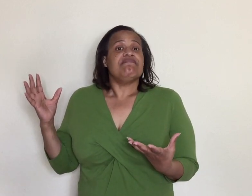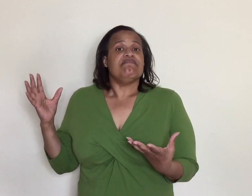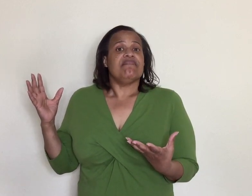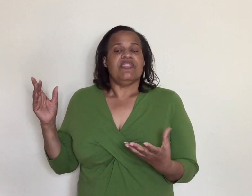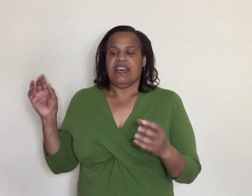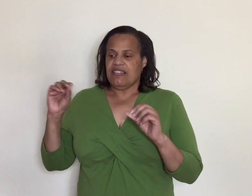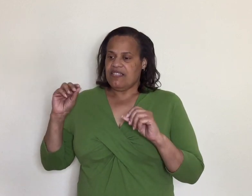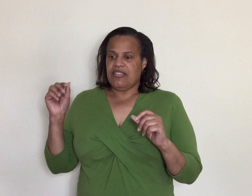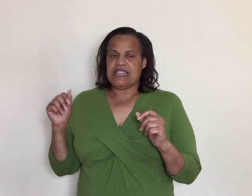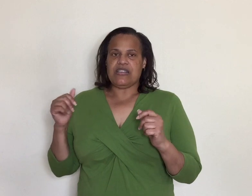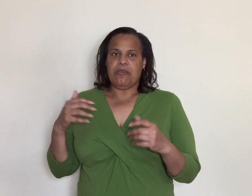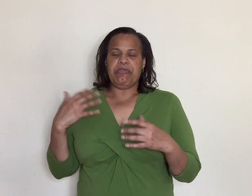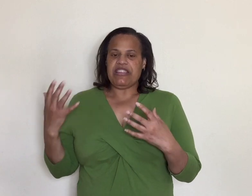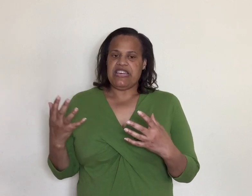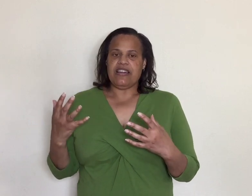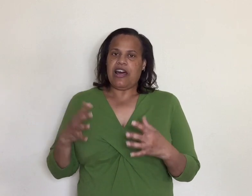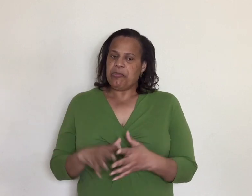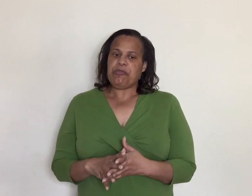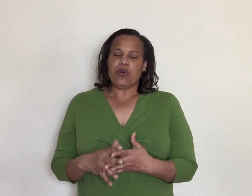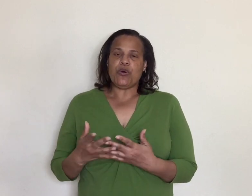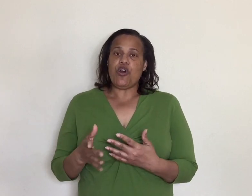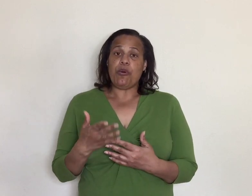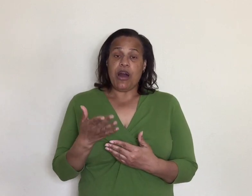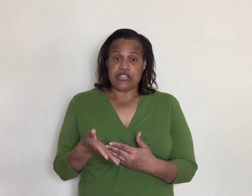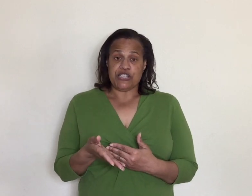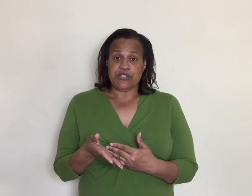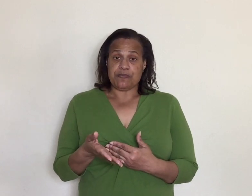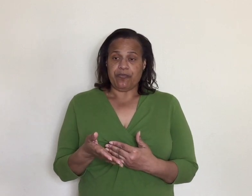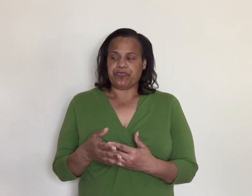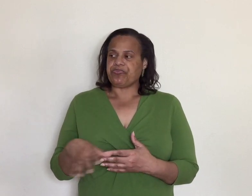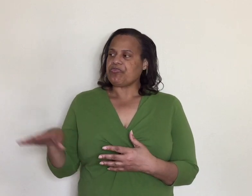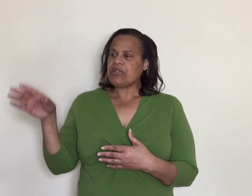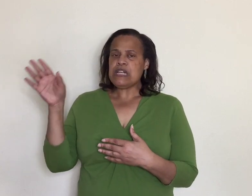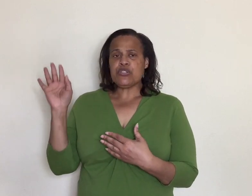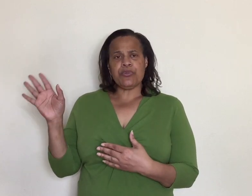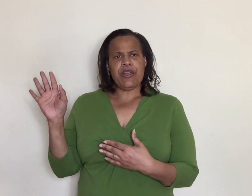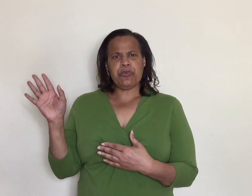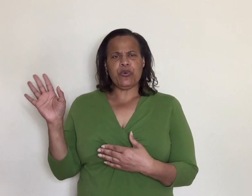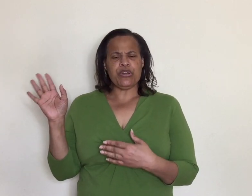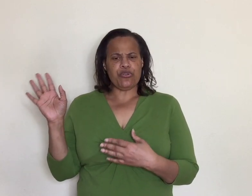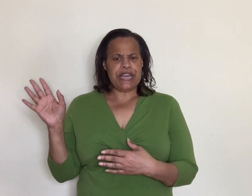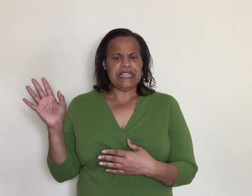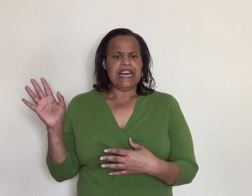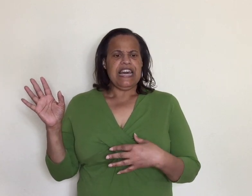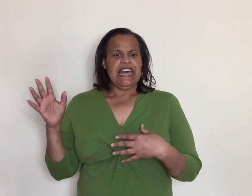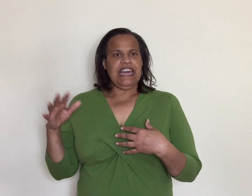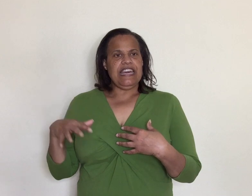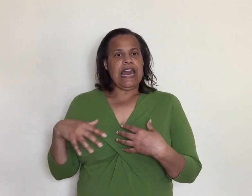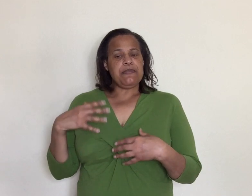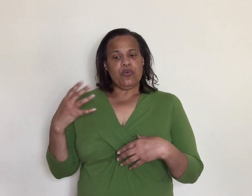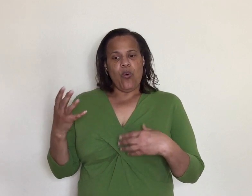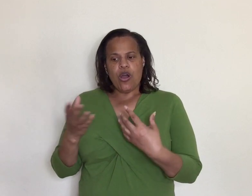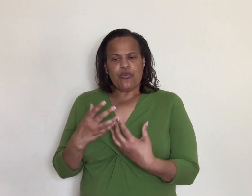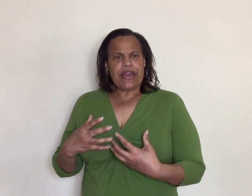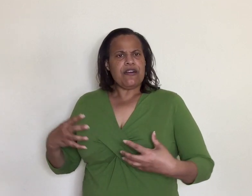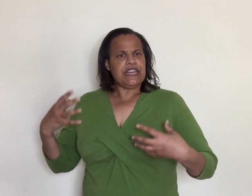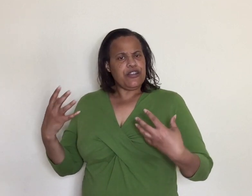they that's a big thing a lot of people going home with oxygen so they're doing great and able to walk around and get